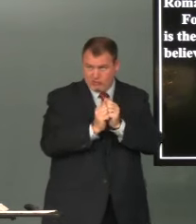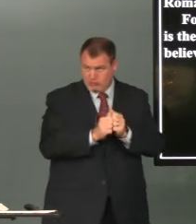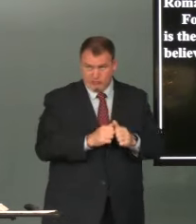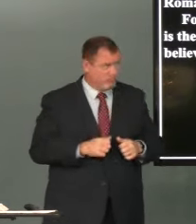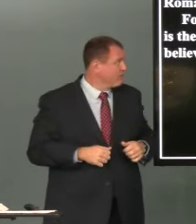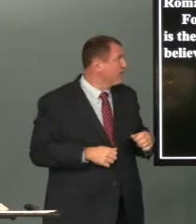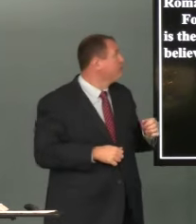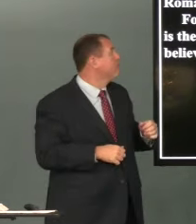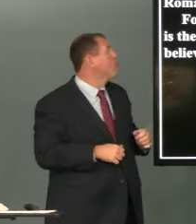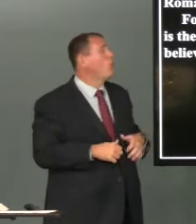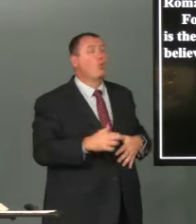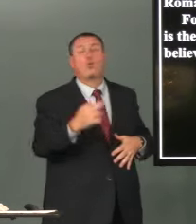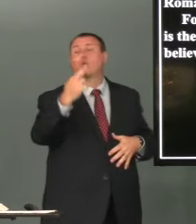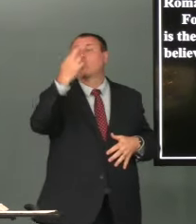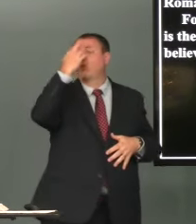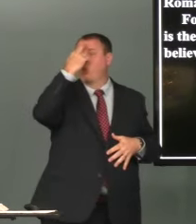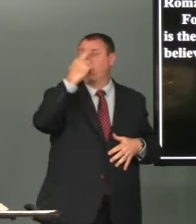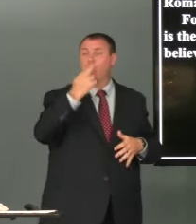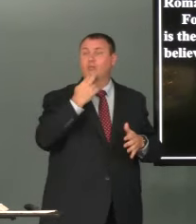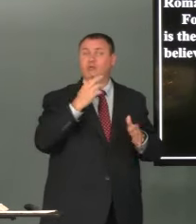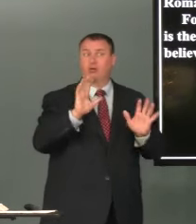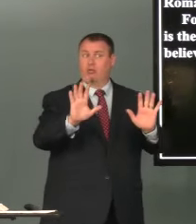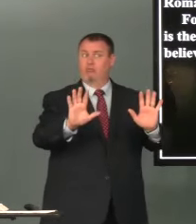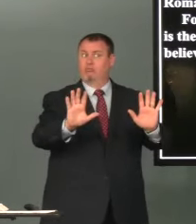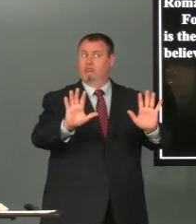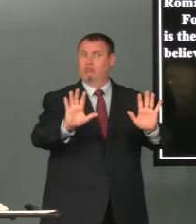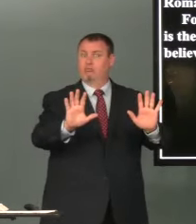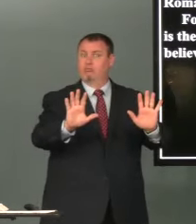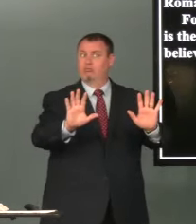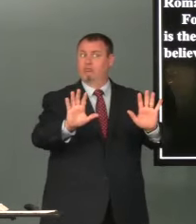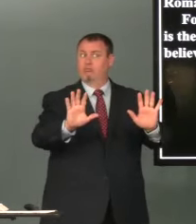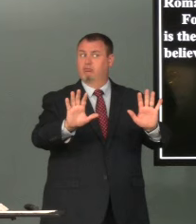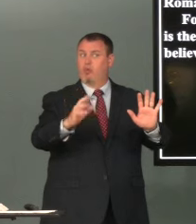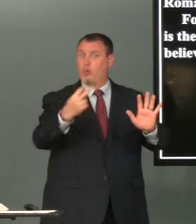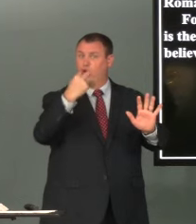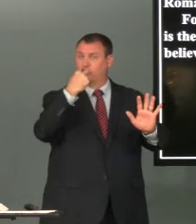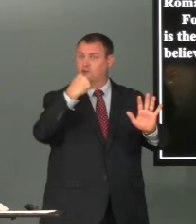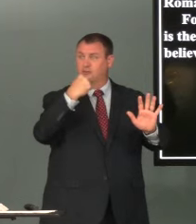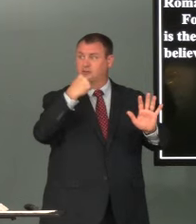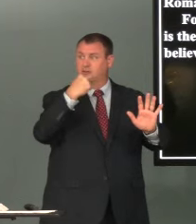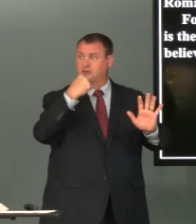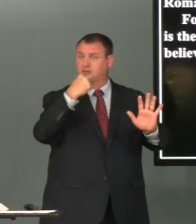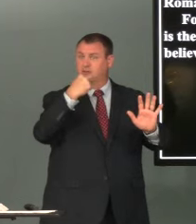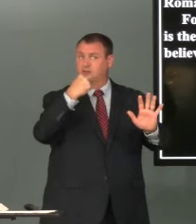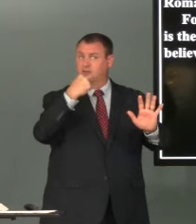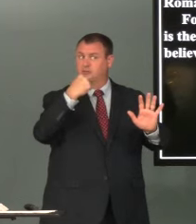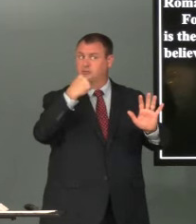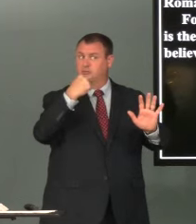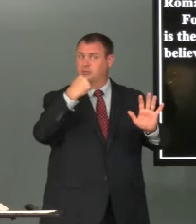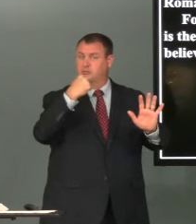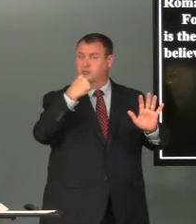i'm going to sign it again and then we'll practice together not yet hold on everyone watch me first watch me first